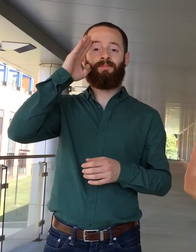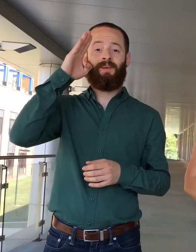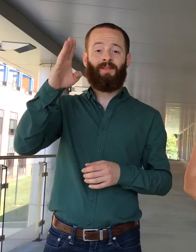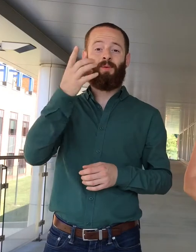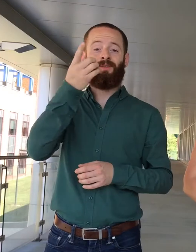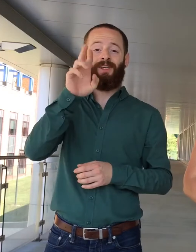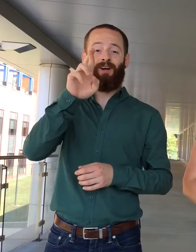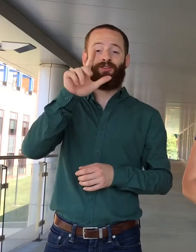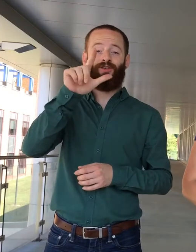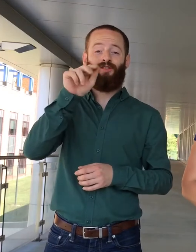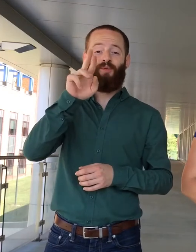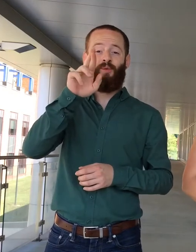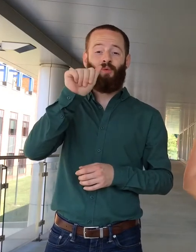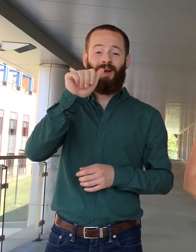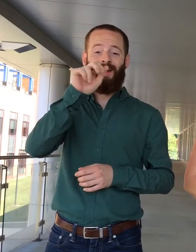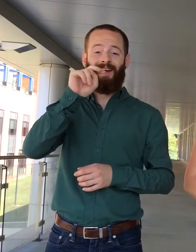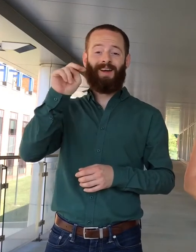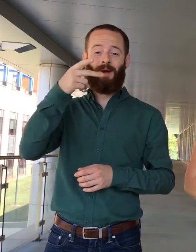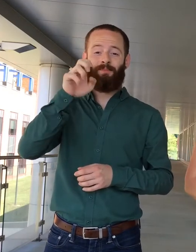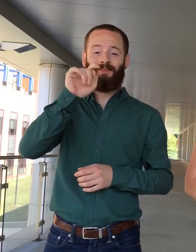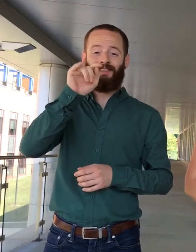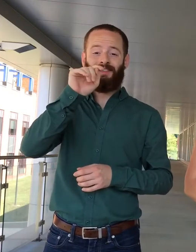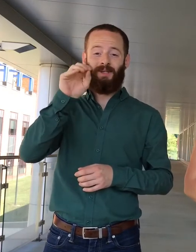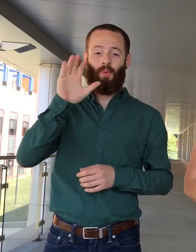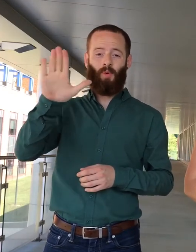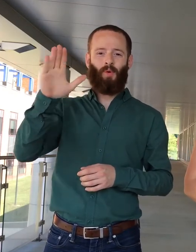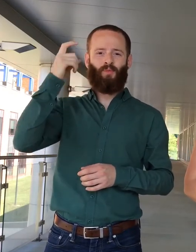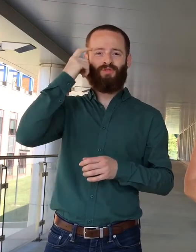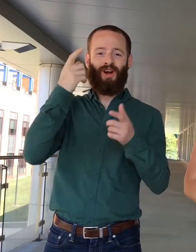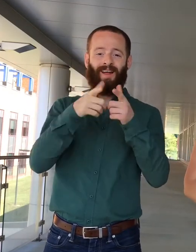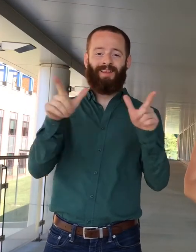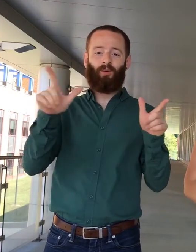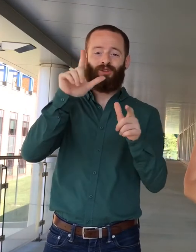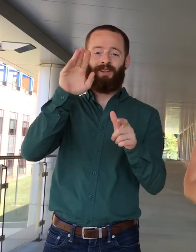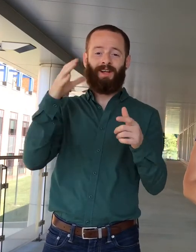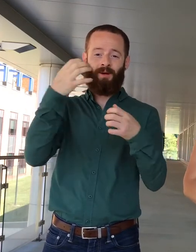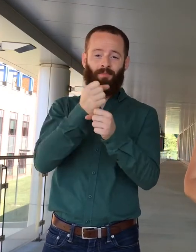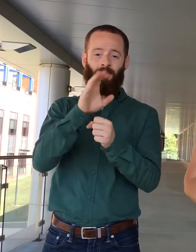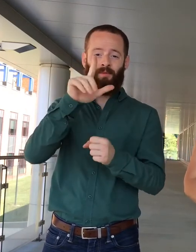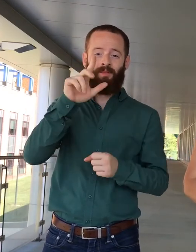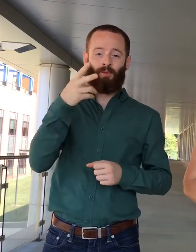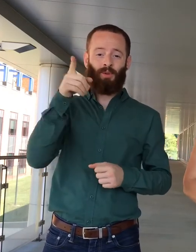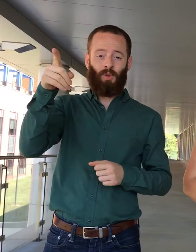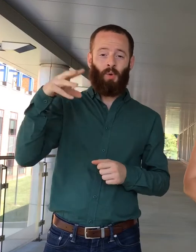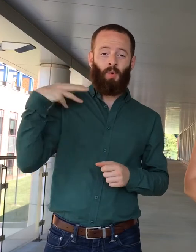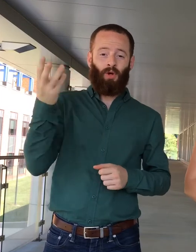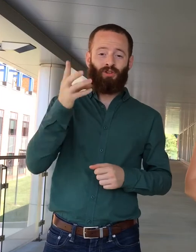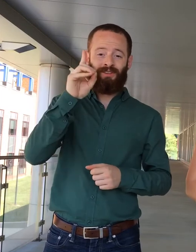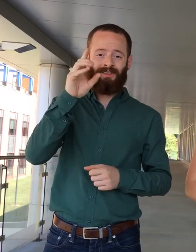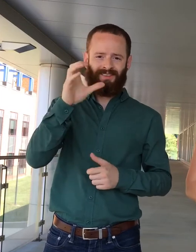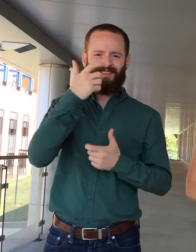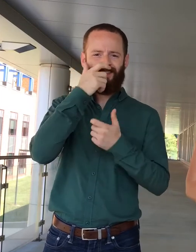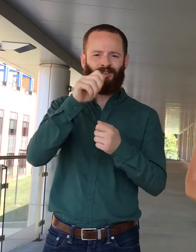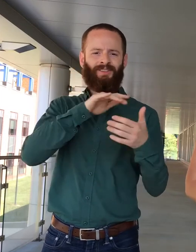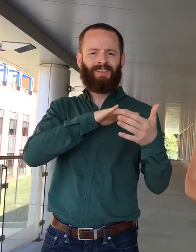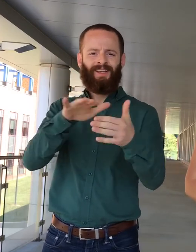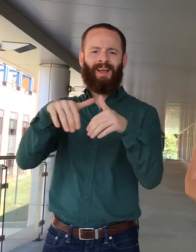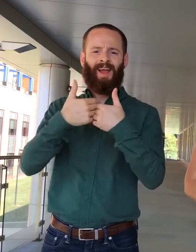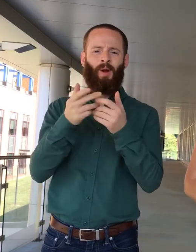Hello. Dr. Laura Ann Petito's Brain and Language Laboratory, BL2, in Washington, D.C., is interested in